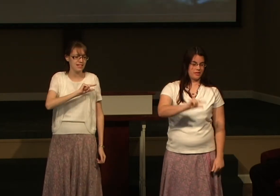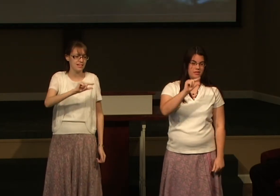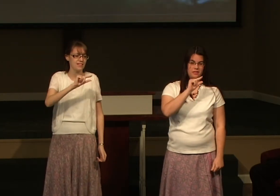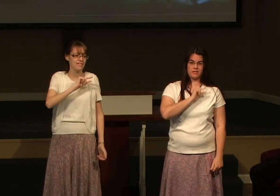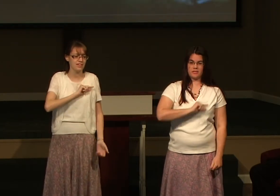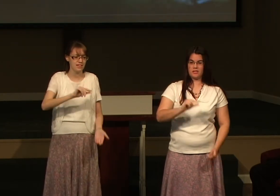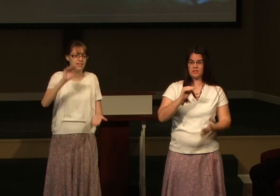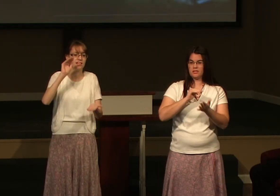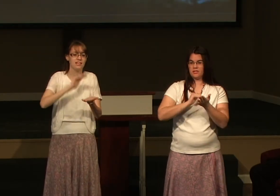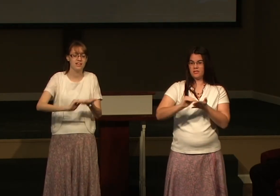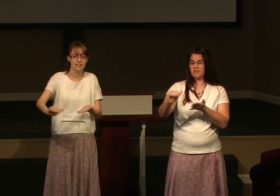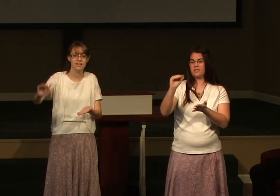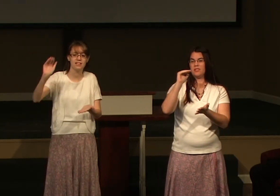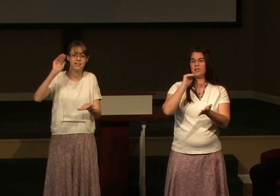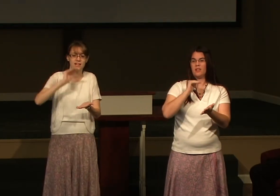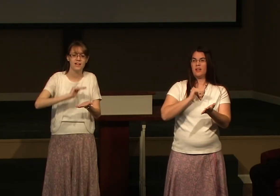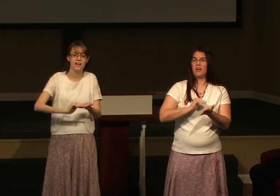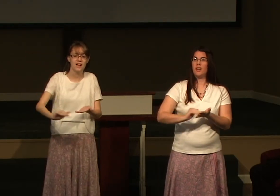forgiven,